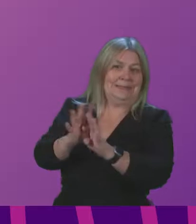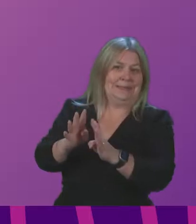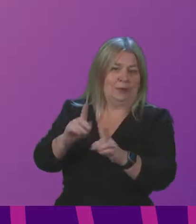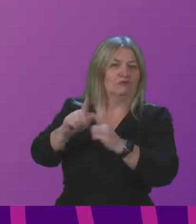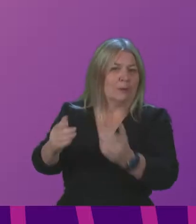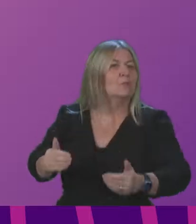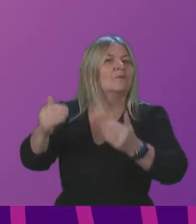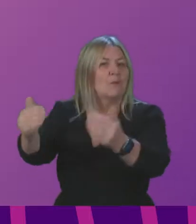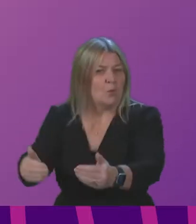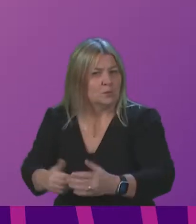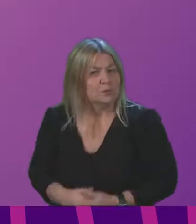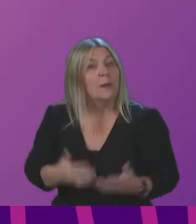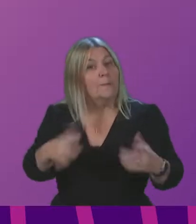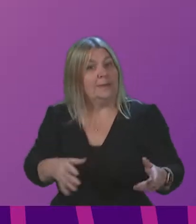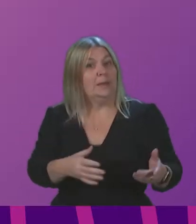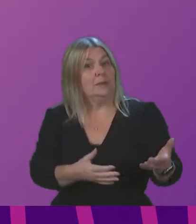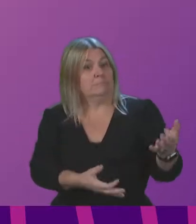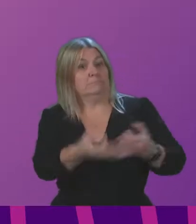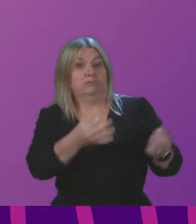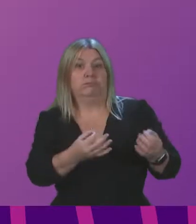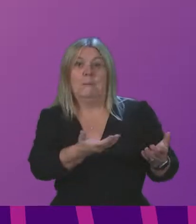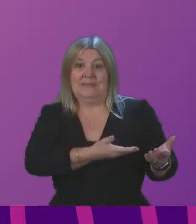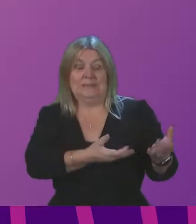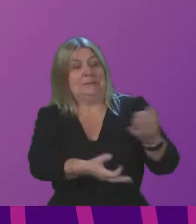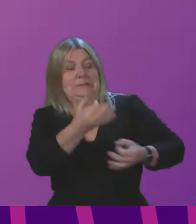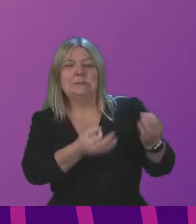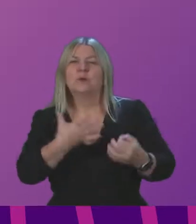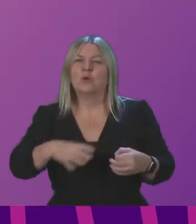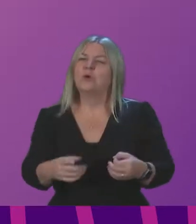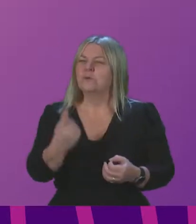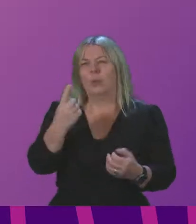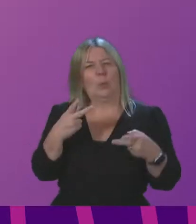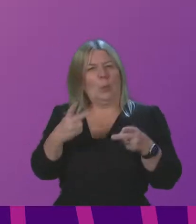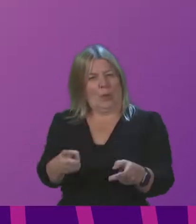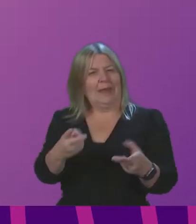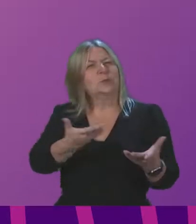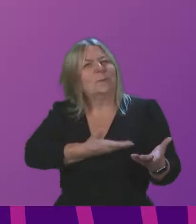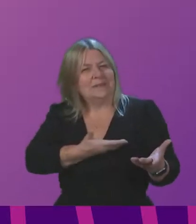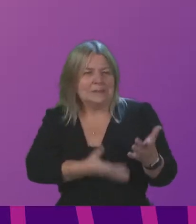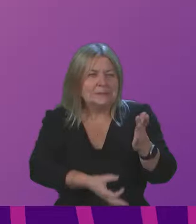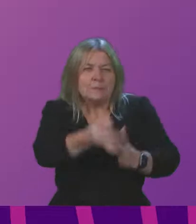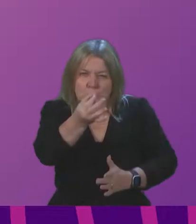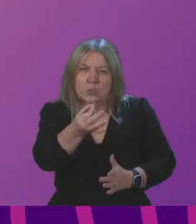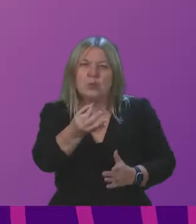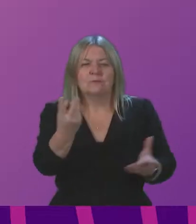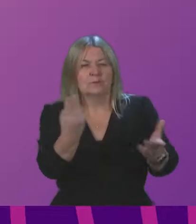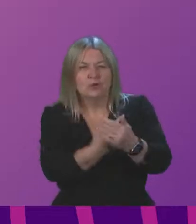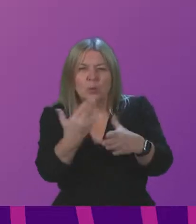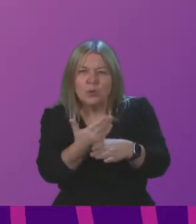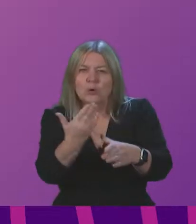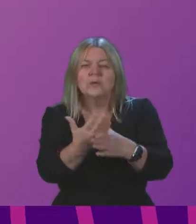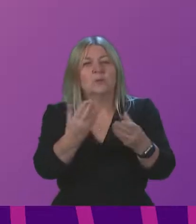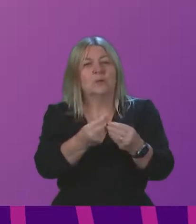practical calls from businesses. They are asking for more of a one-stop approach to business, improve joint working between agencies,